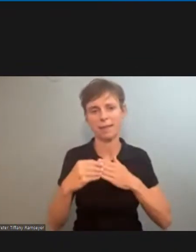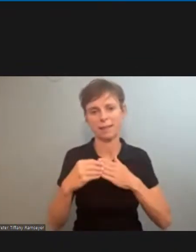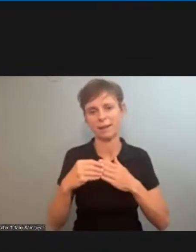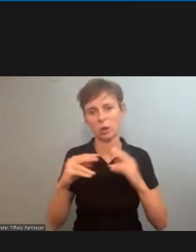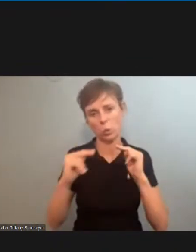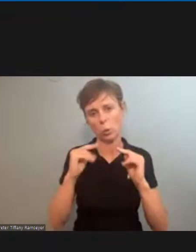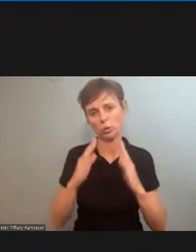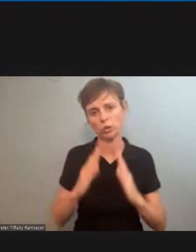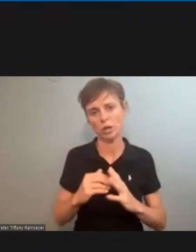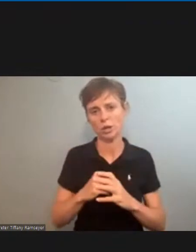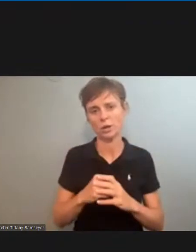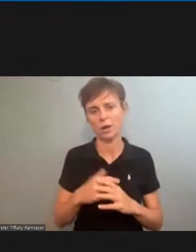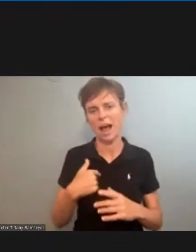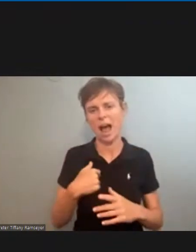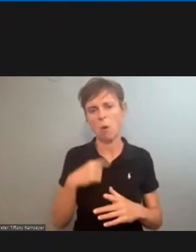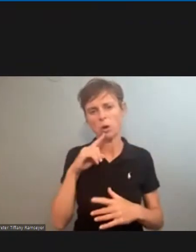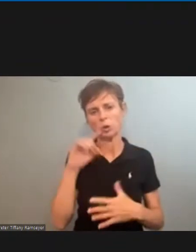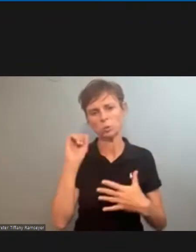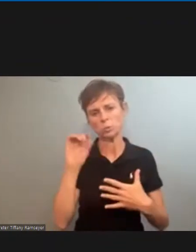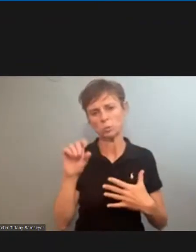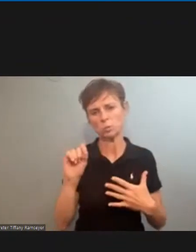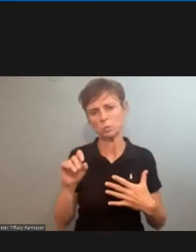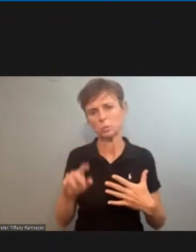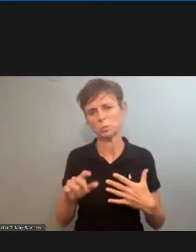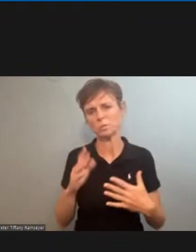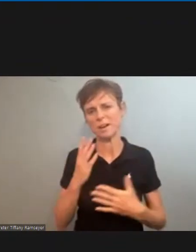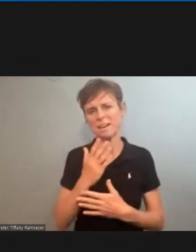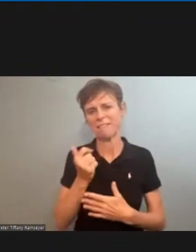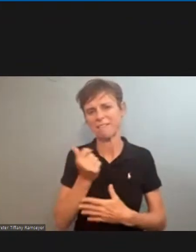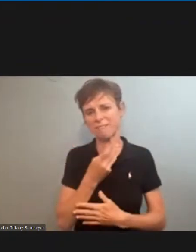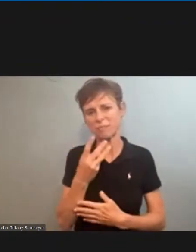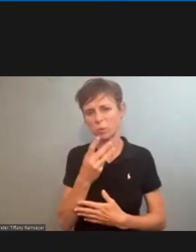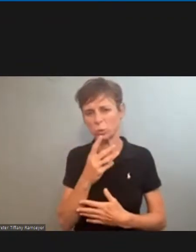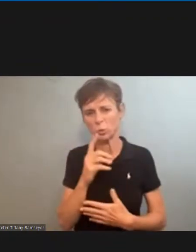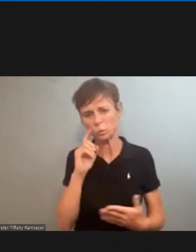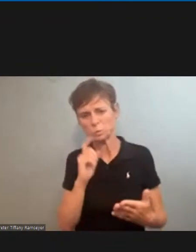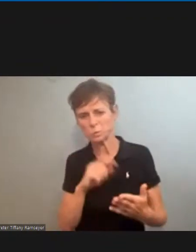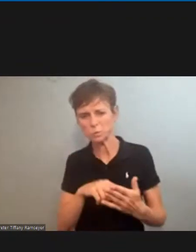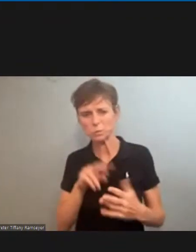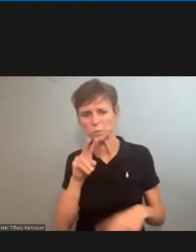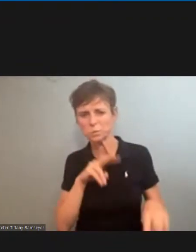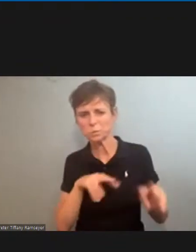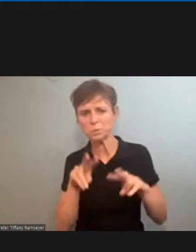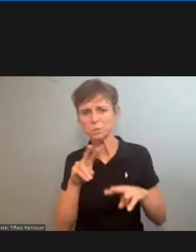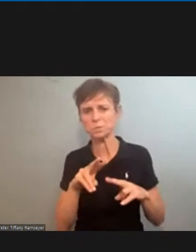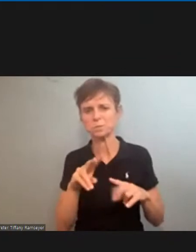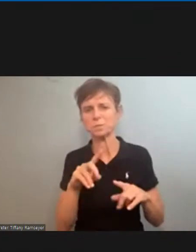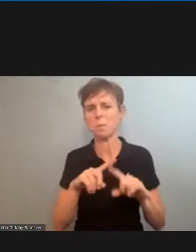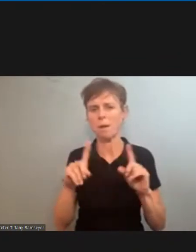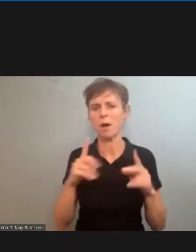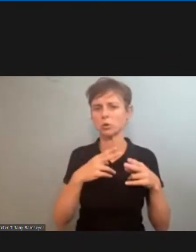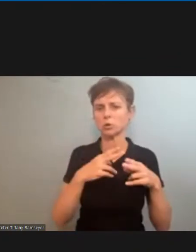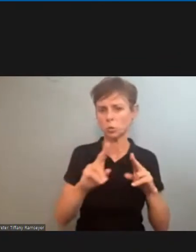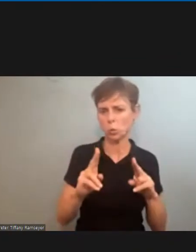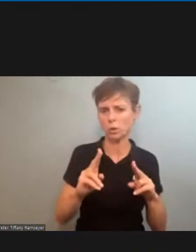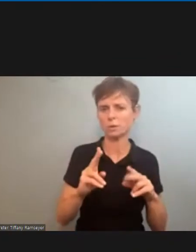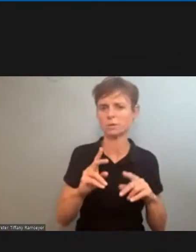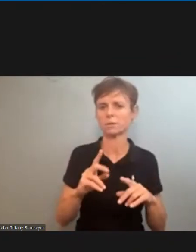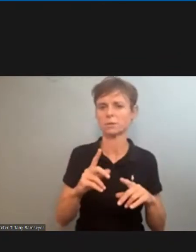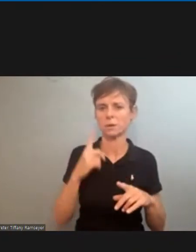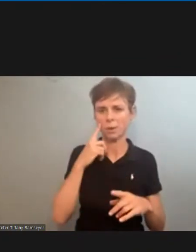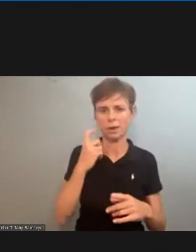few observations i'll try to keep them short because we want to get to your questions and of course we want to if we want uh all of the